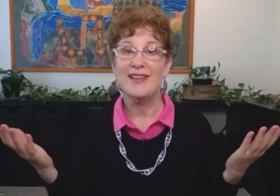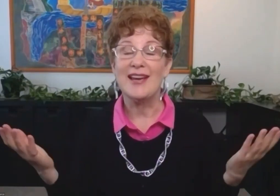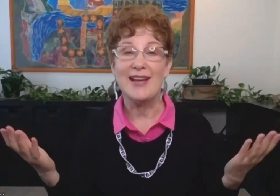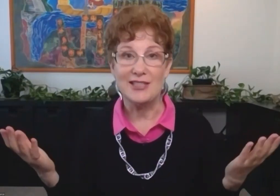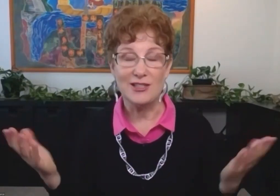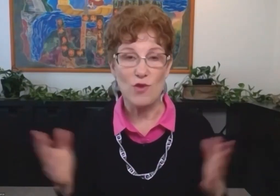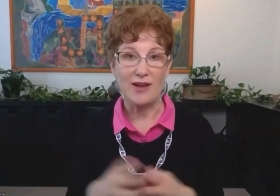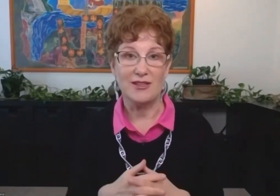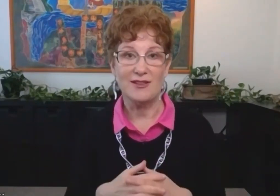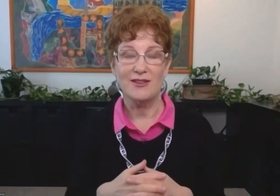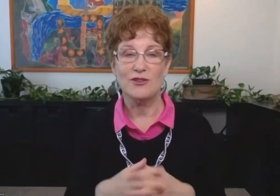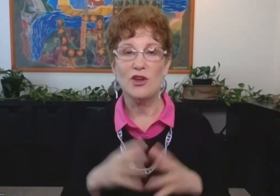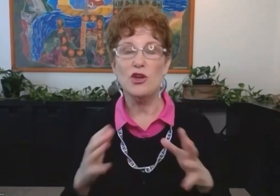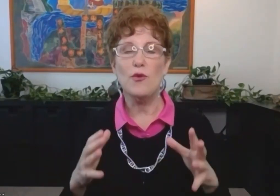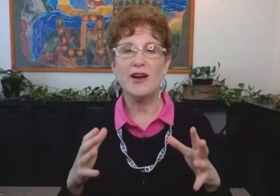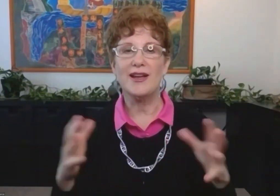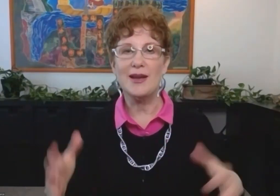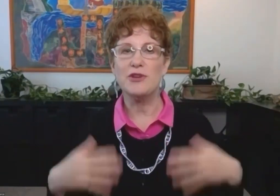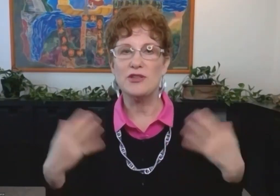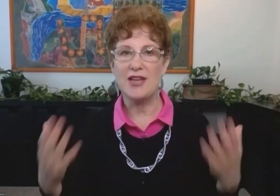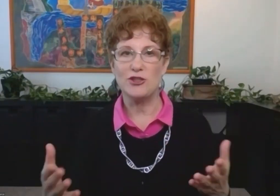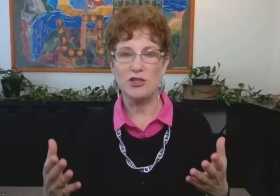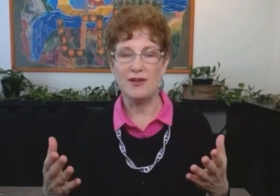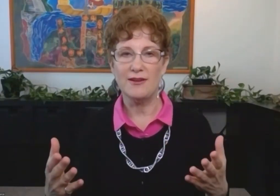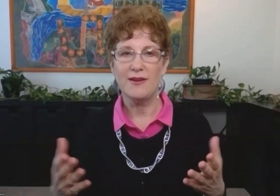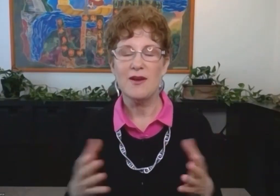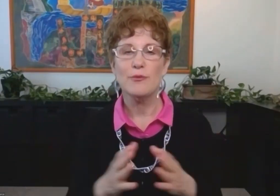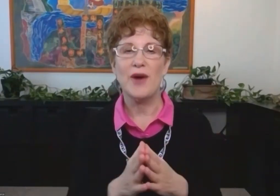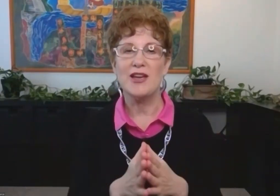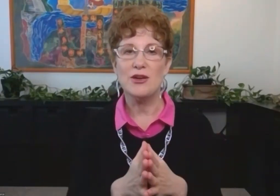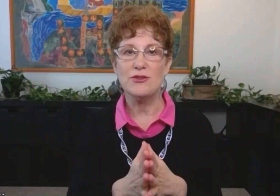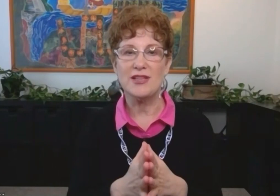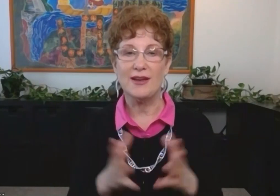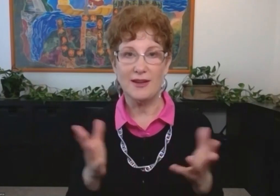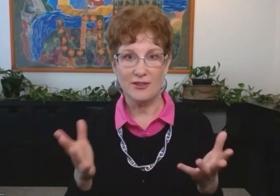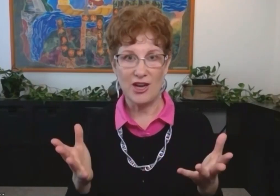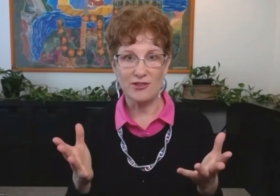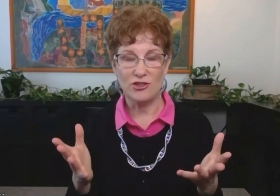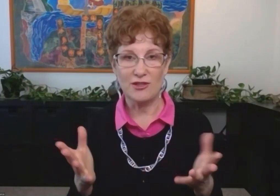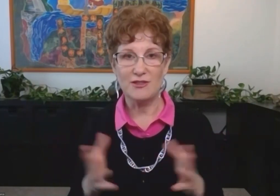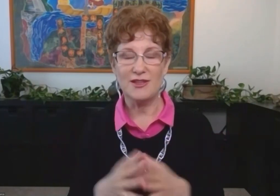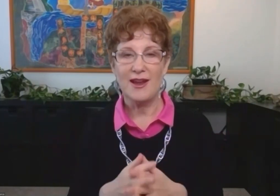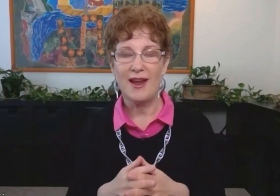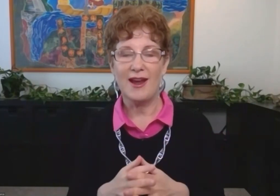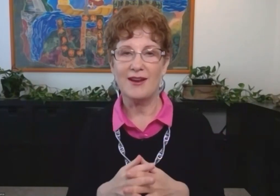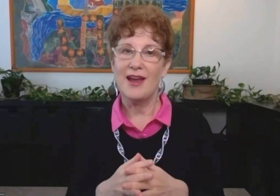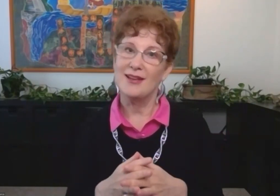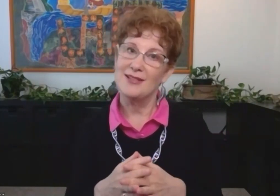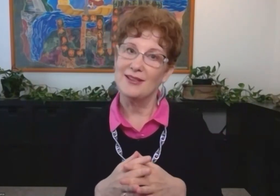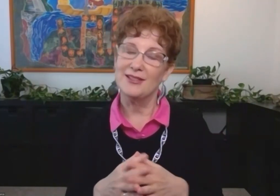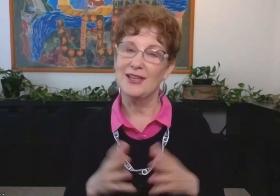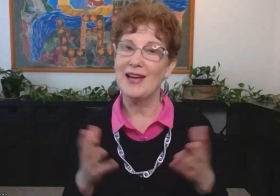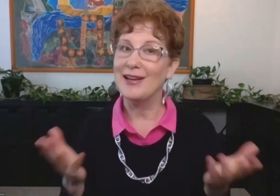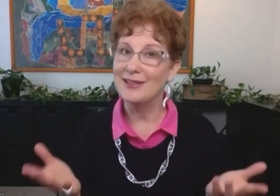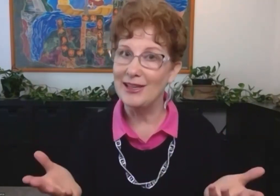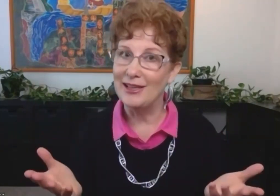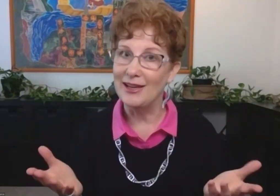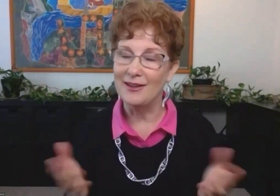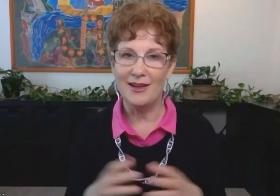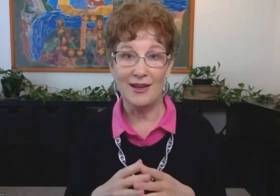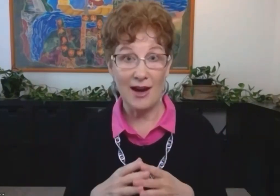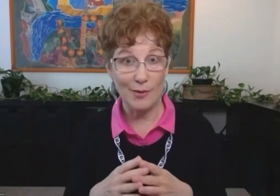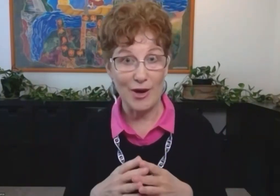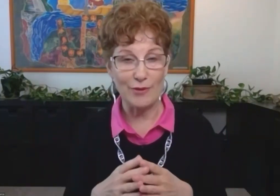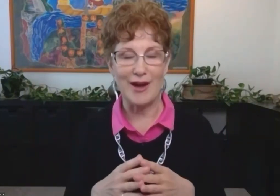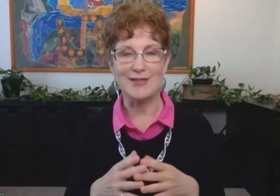they can get distracted. So you want to keep their attention by using gestures and head tilting and